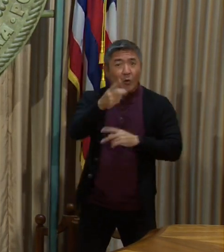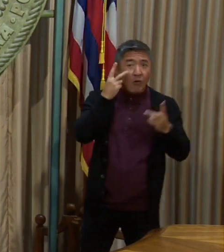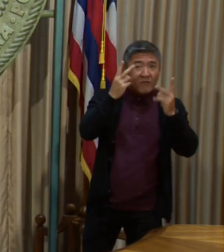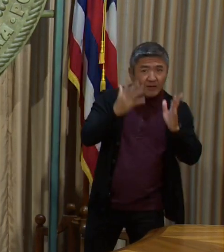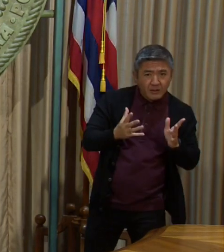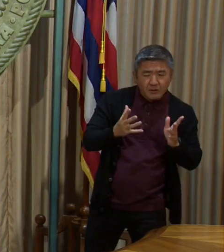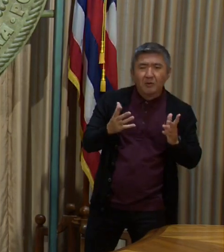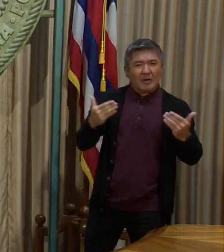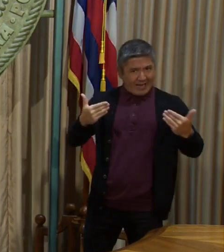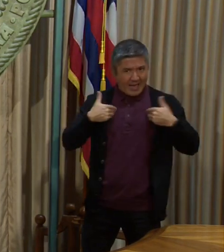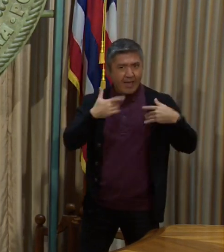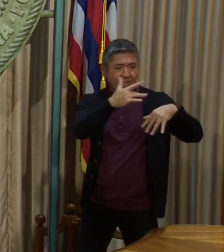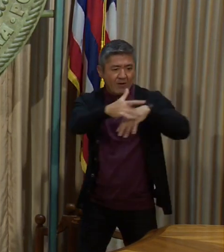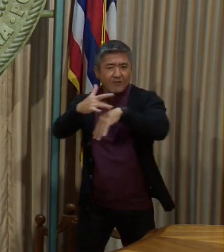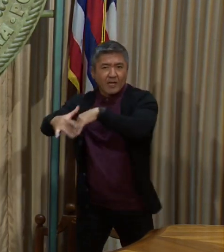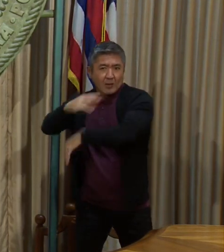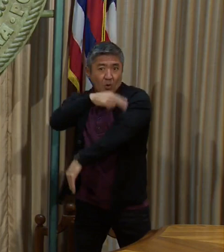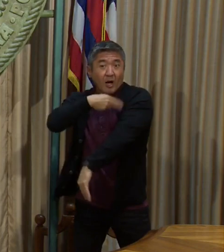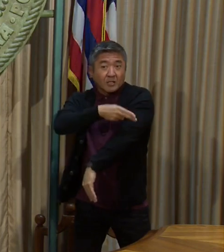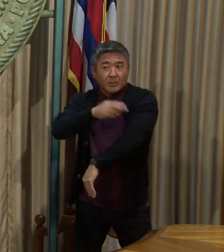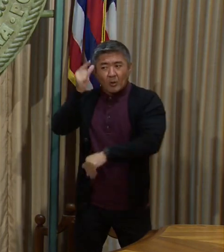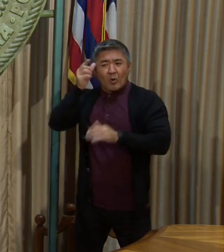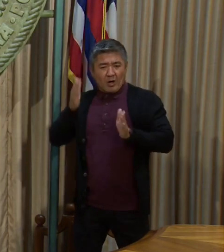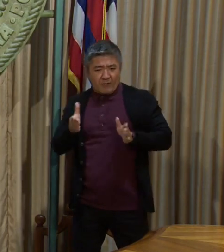This empowers the governor to make this rule change.